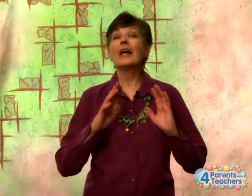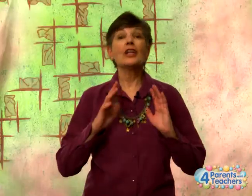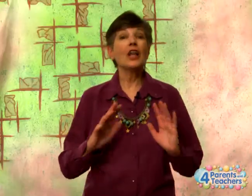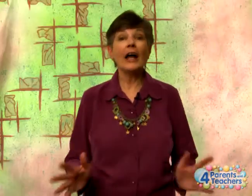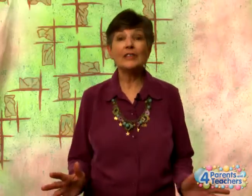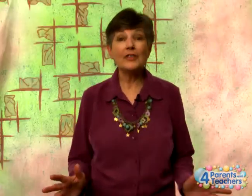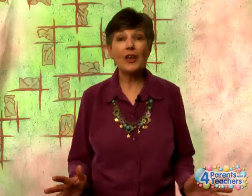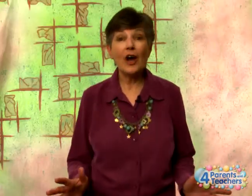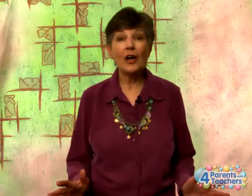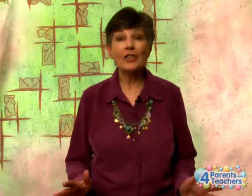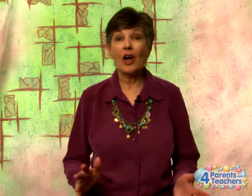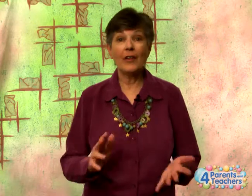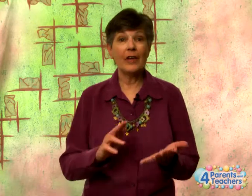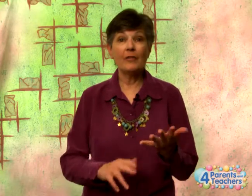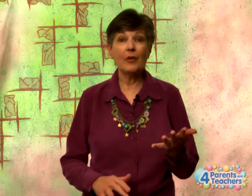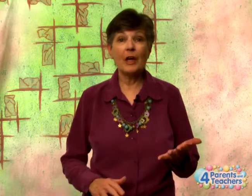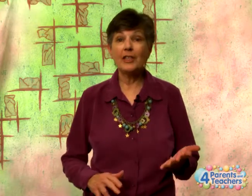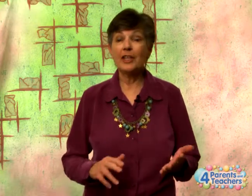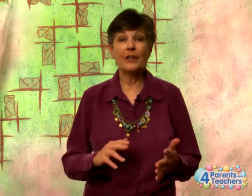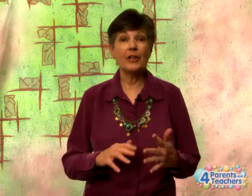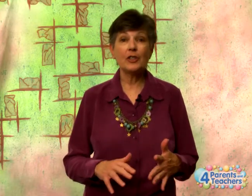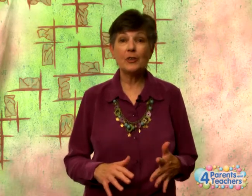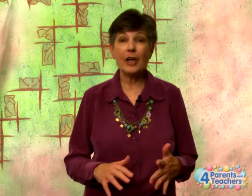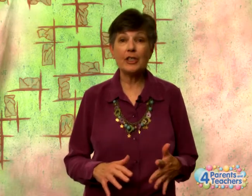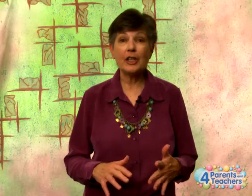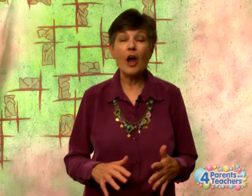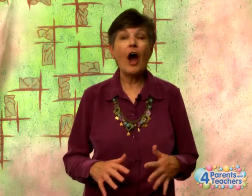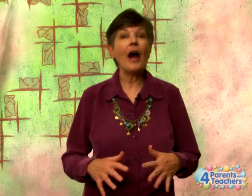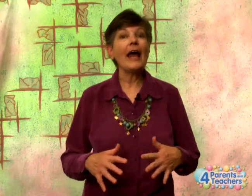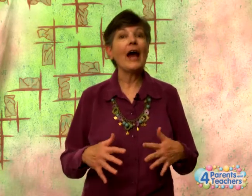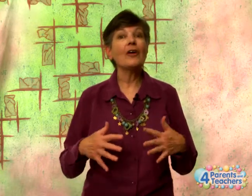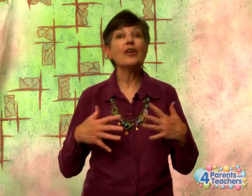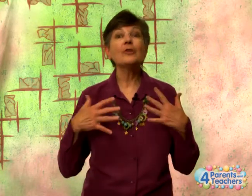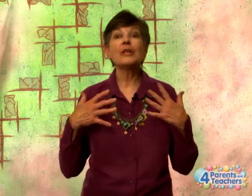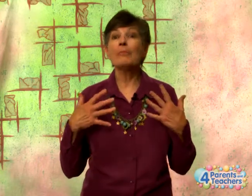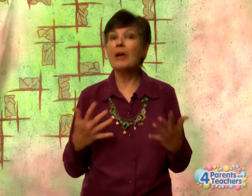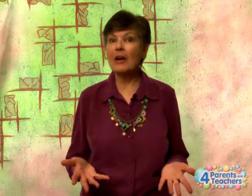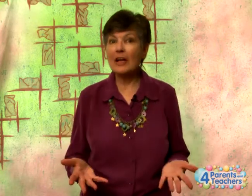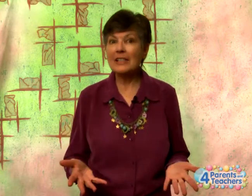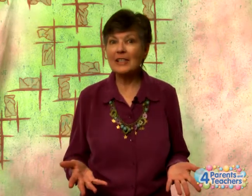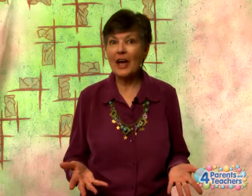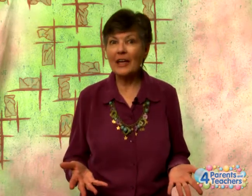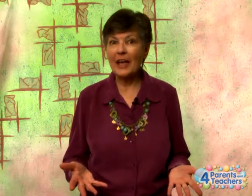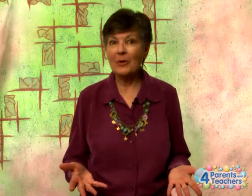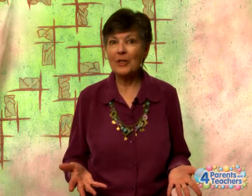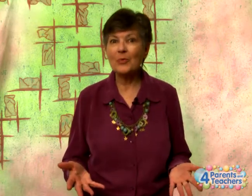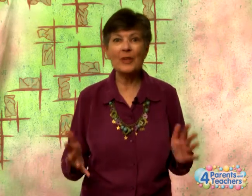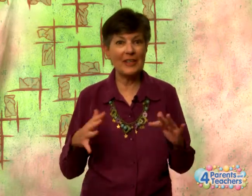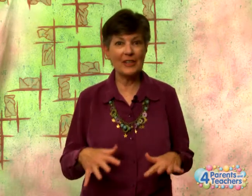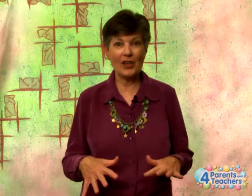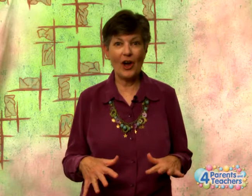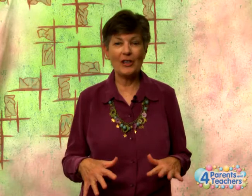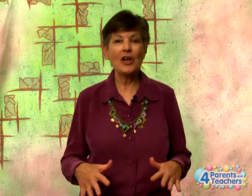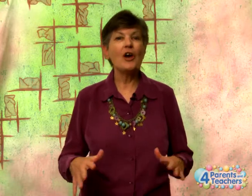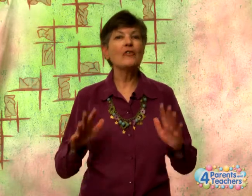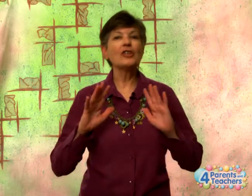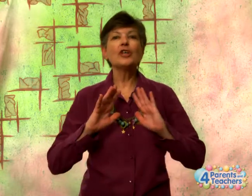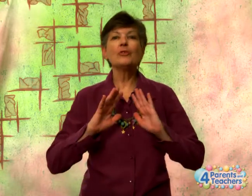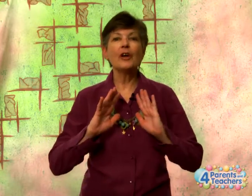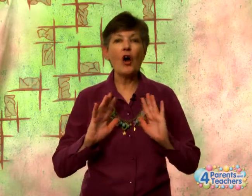lots of songs, all the information and the instruction on how to use American Sign Language with these songs for children of